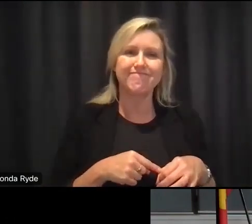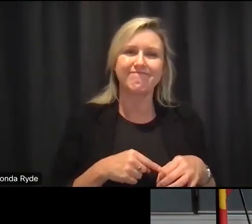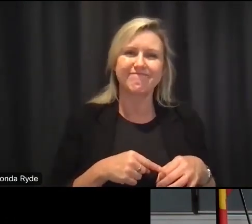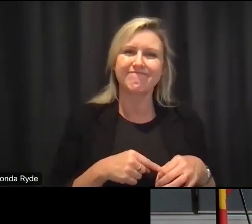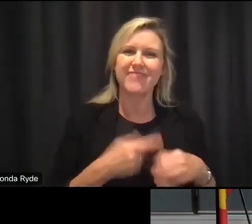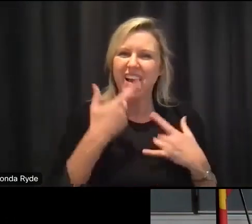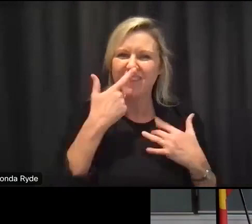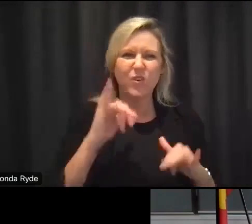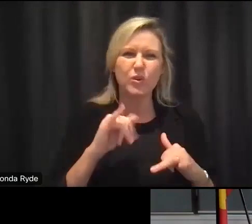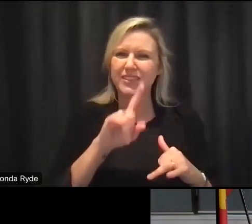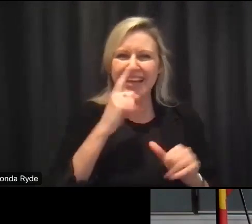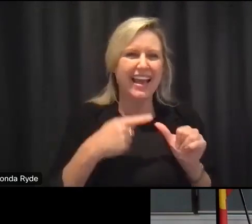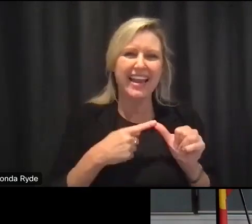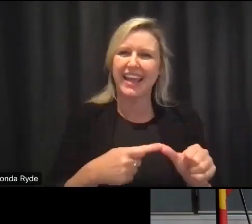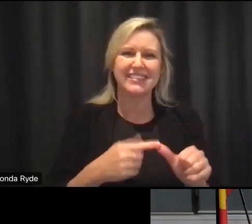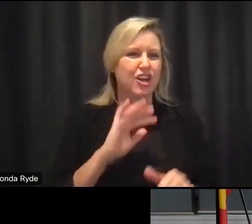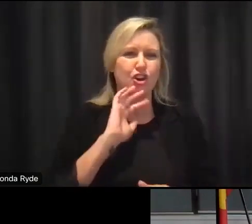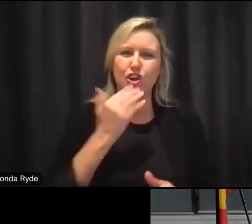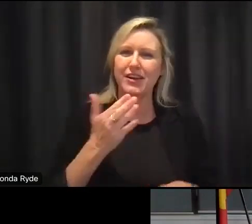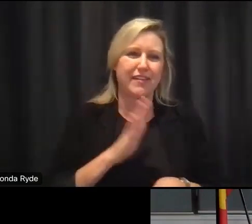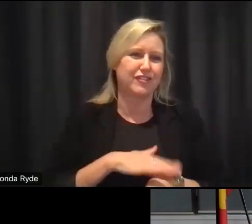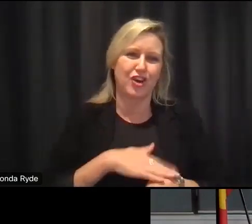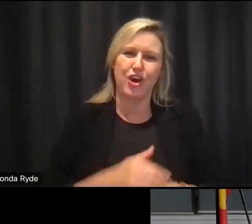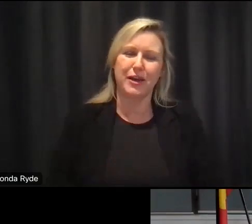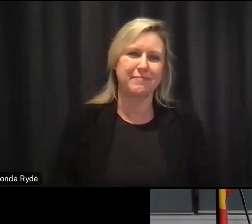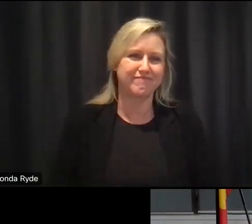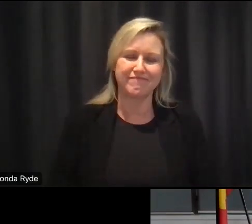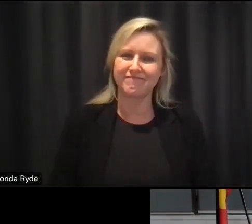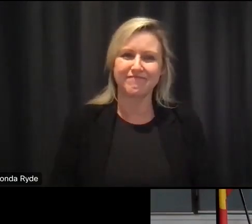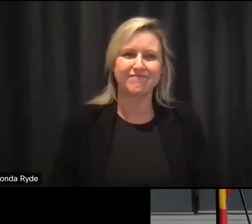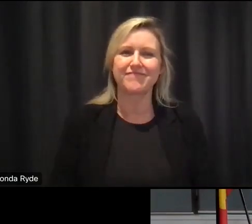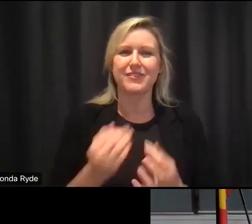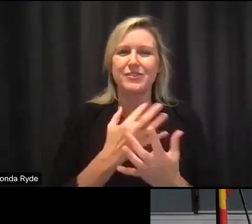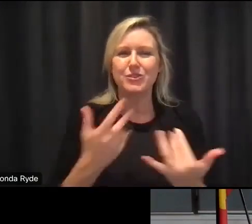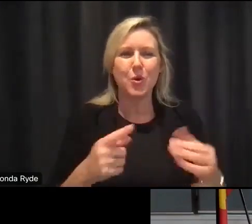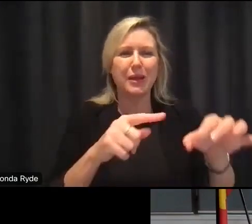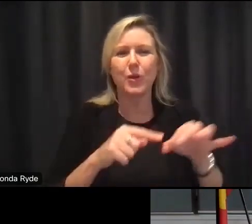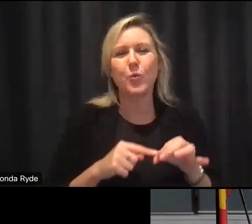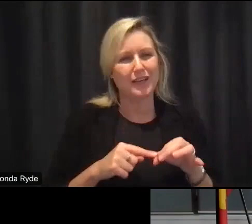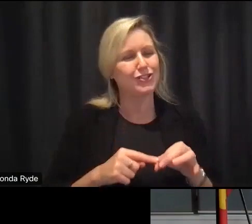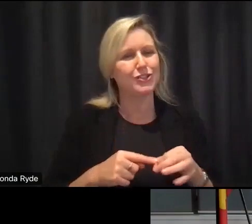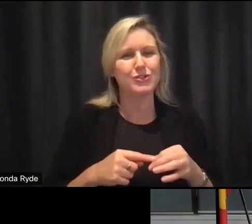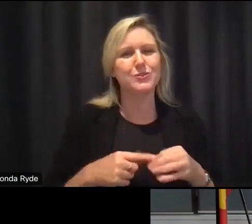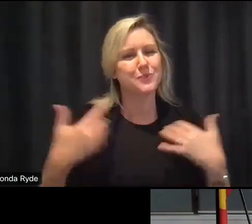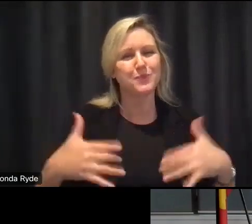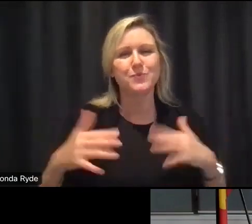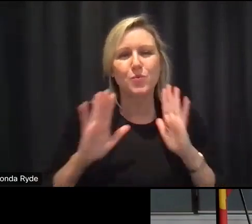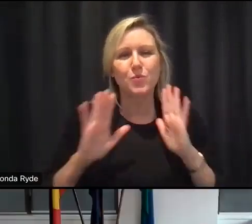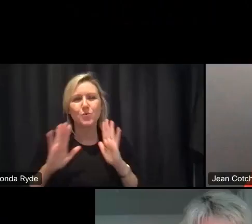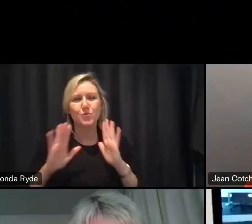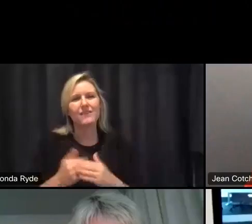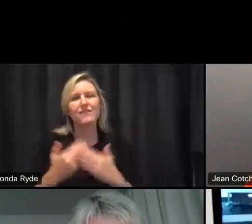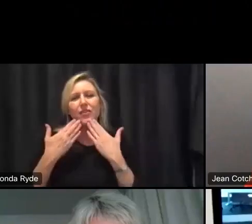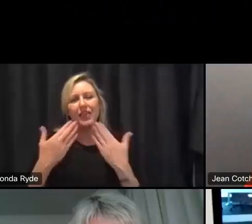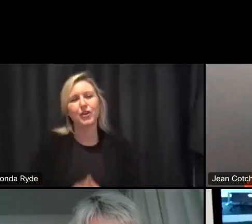are rapidly running out of time again uh there's so many excellent things being said um so